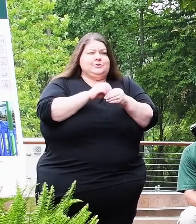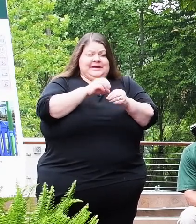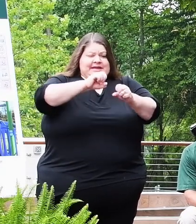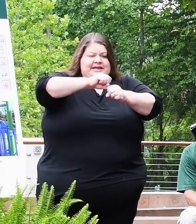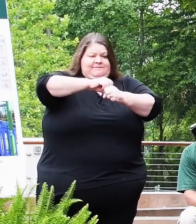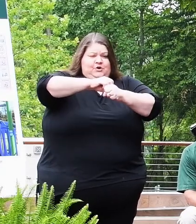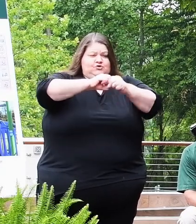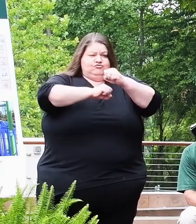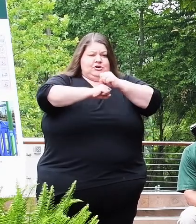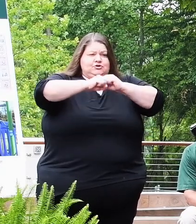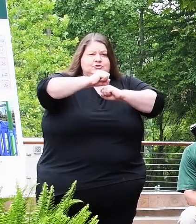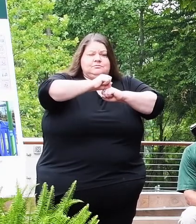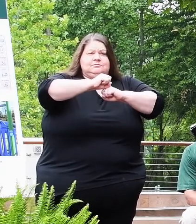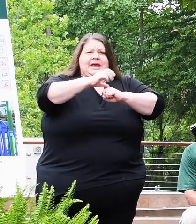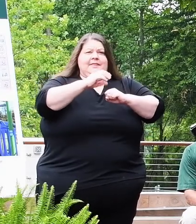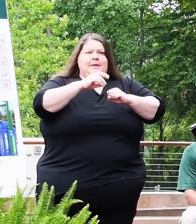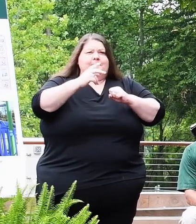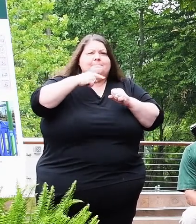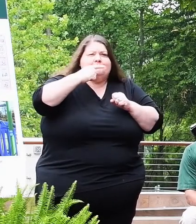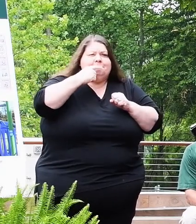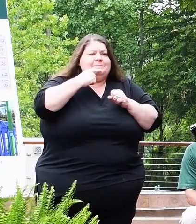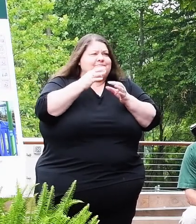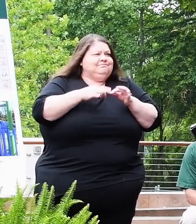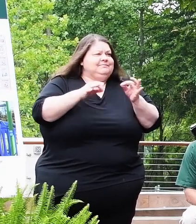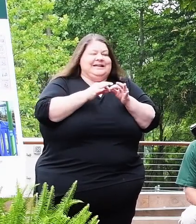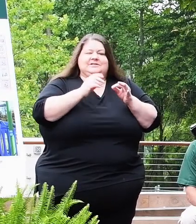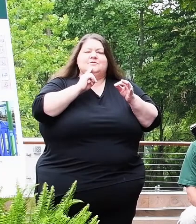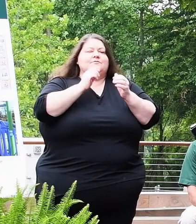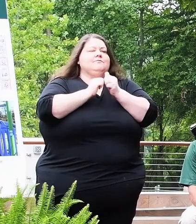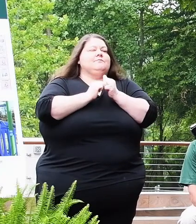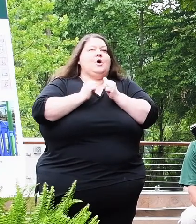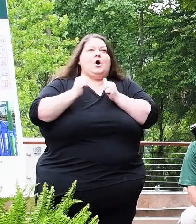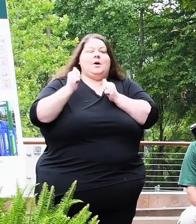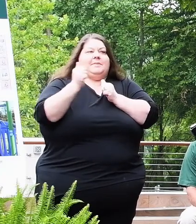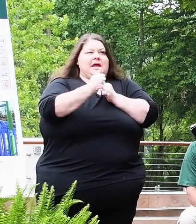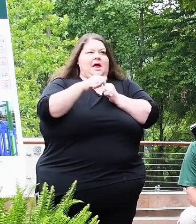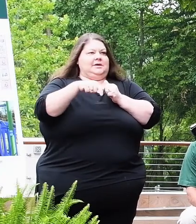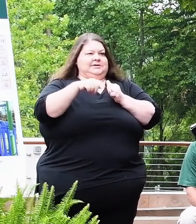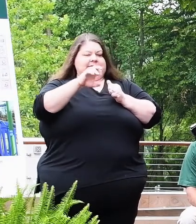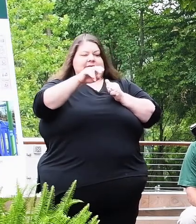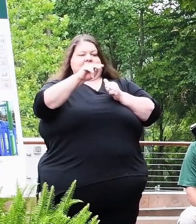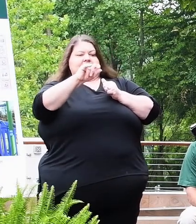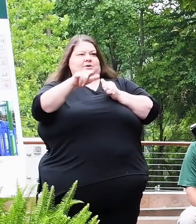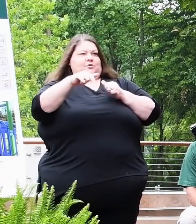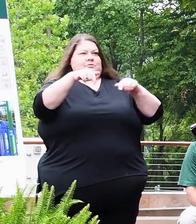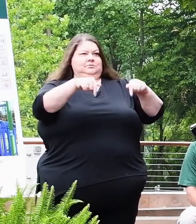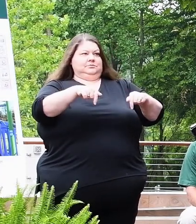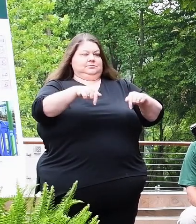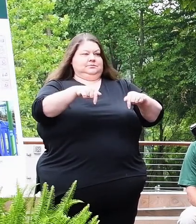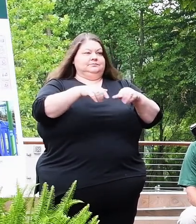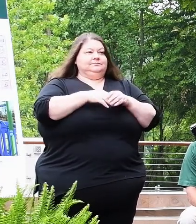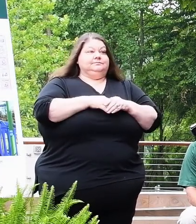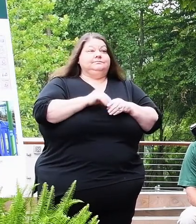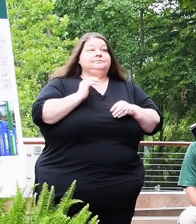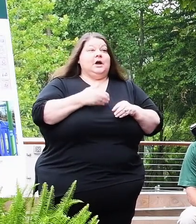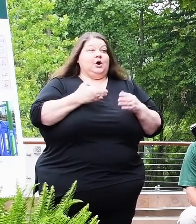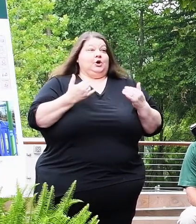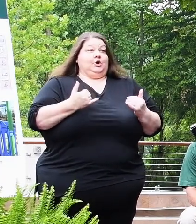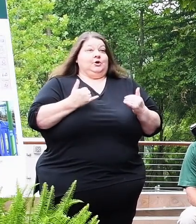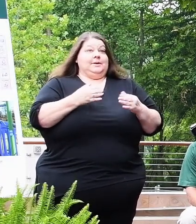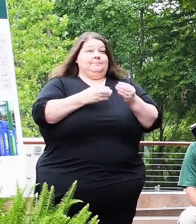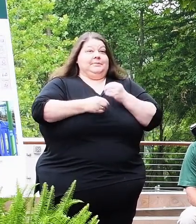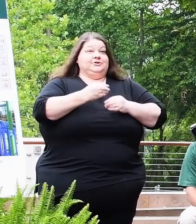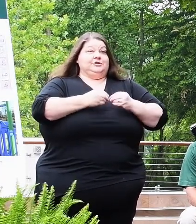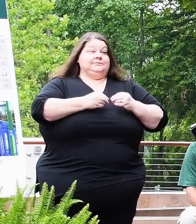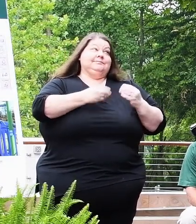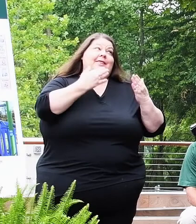park system and public facilities reaches far beyond Centennial. In our current year budget, thanks to